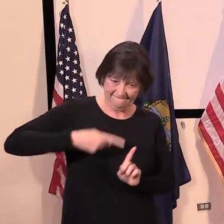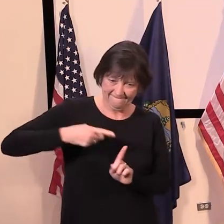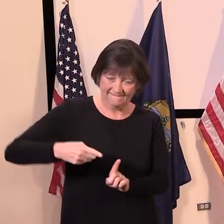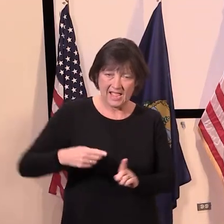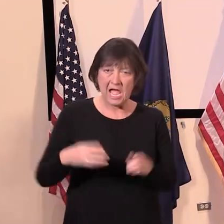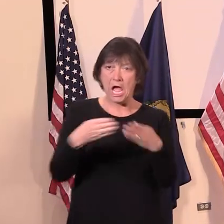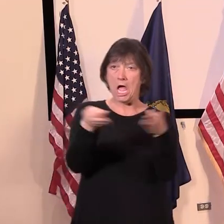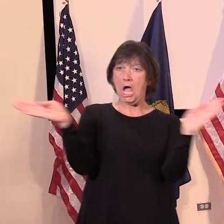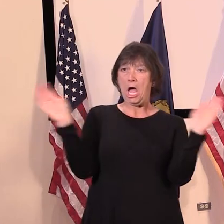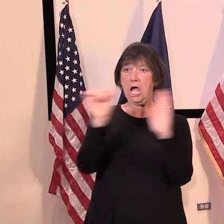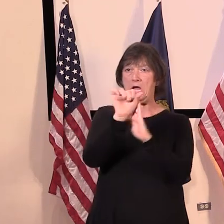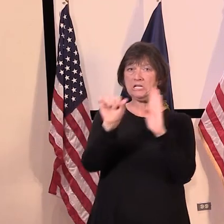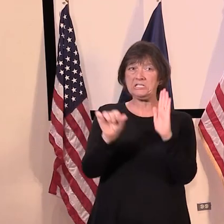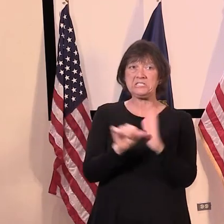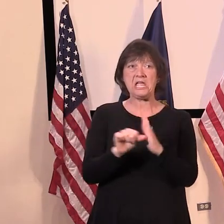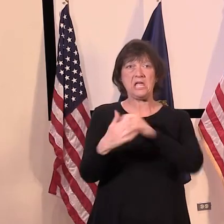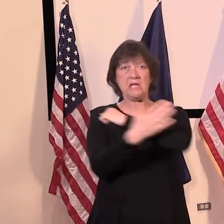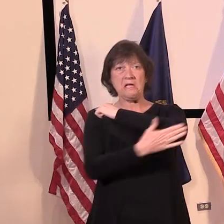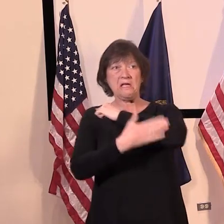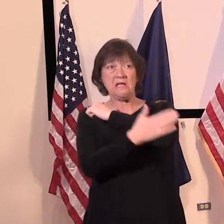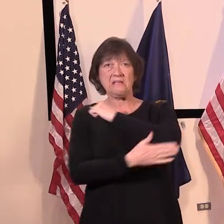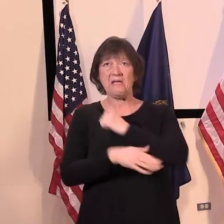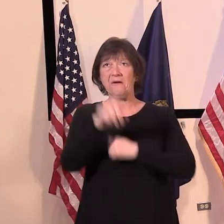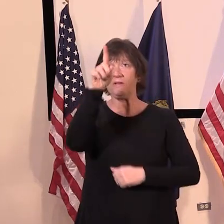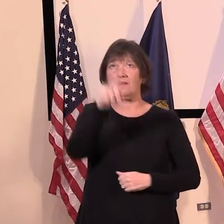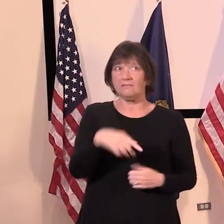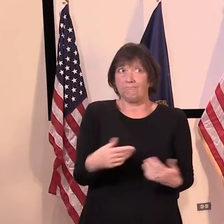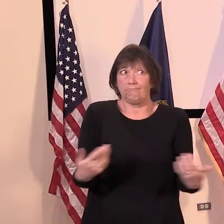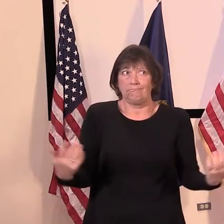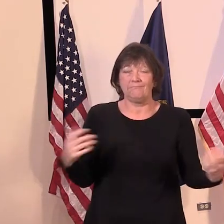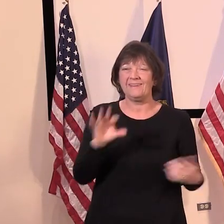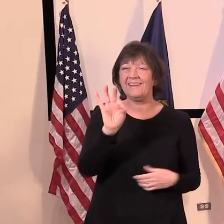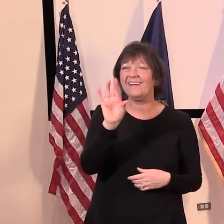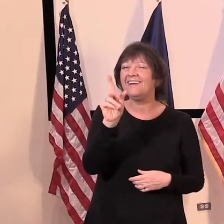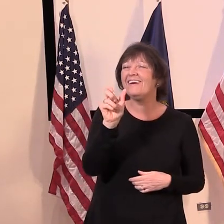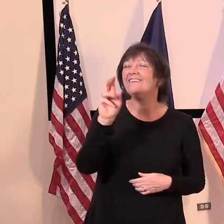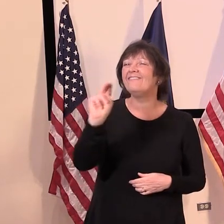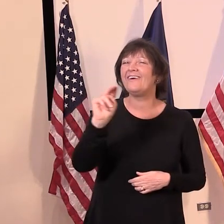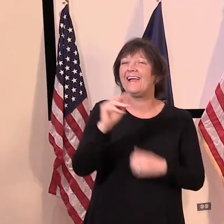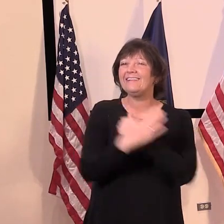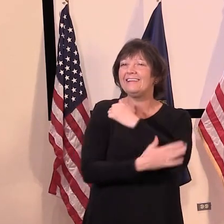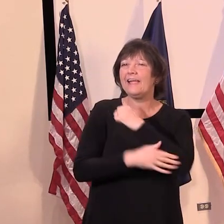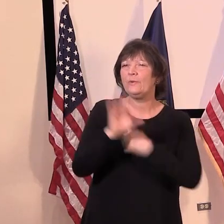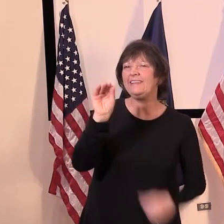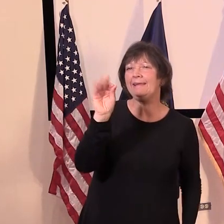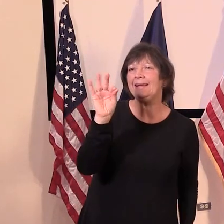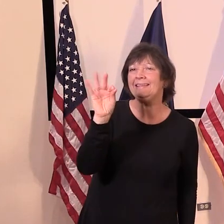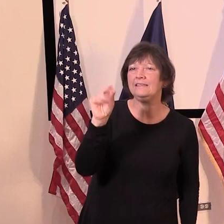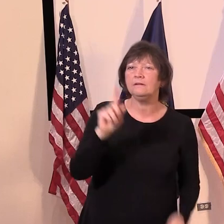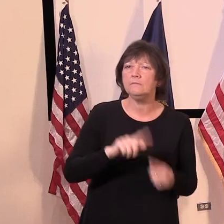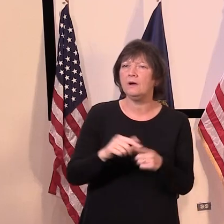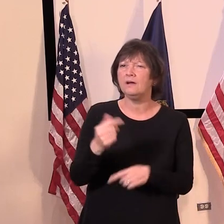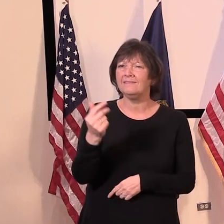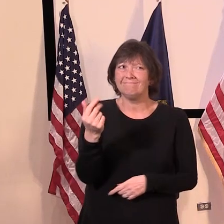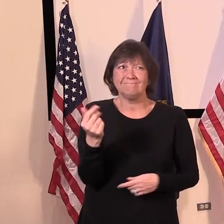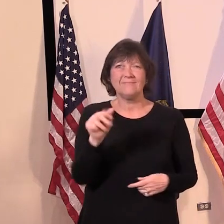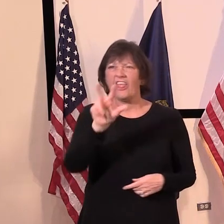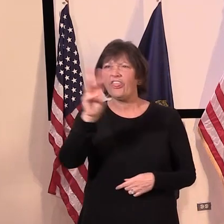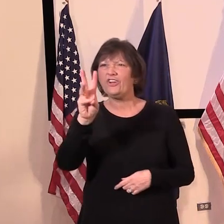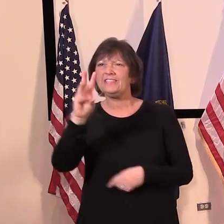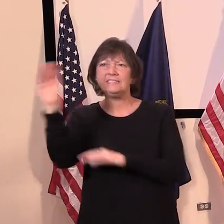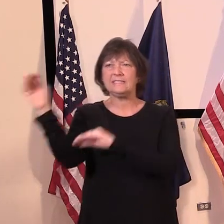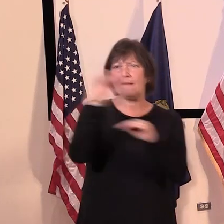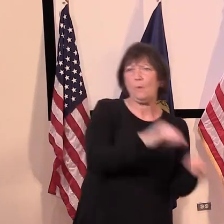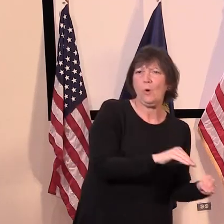maps can be misleading and meaningless. Franklin County shows 90 cases. The three dozen of those have moved to Caledonia, which claims